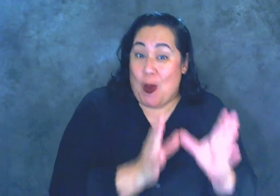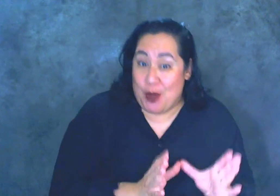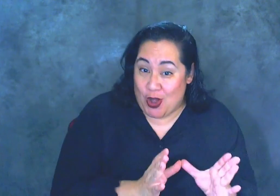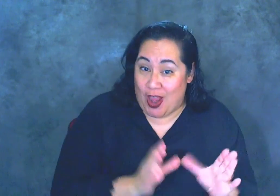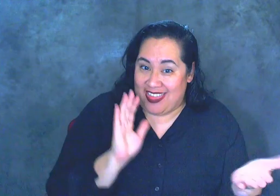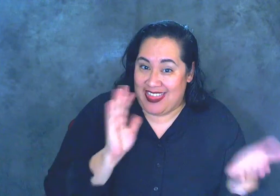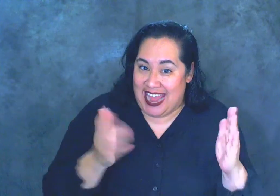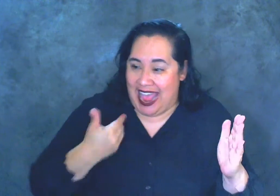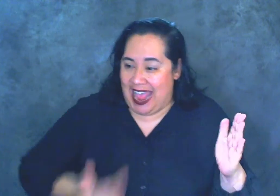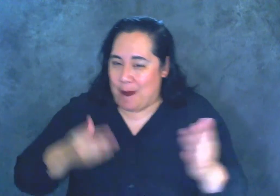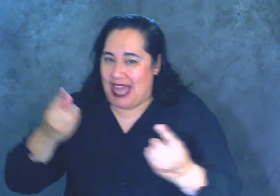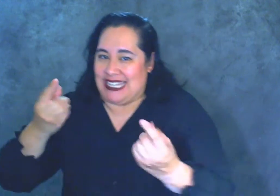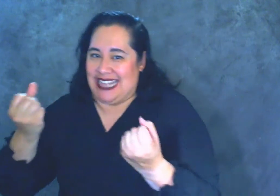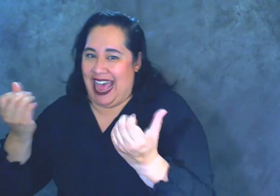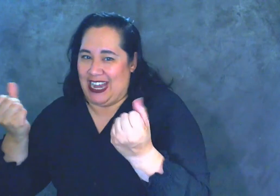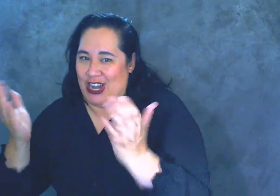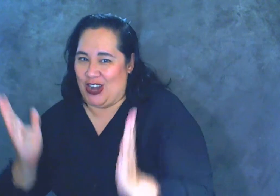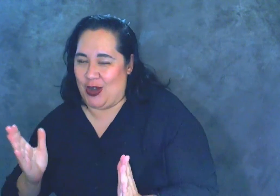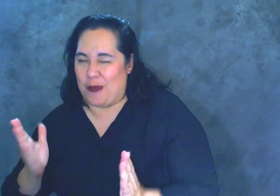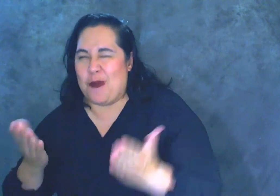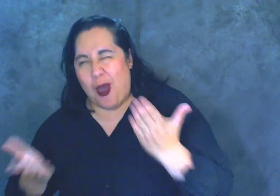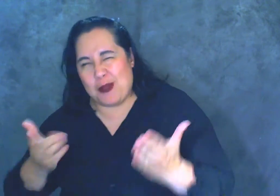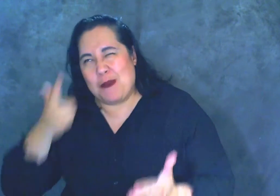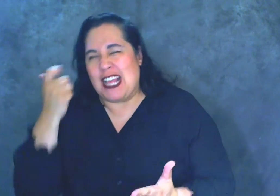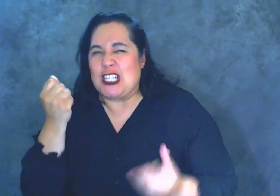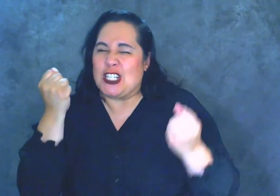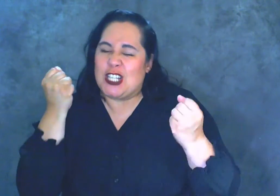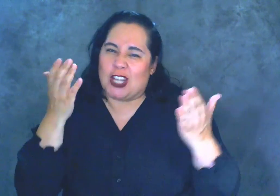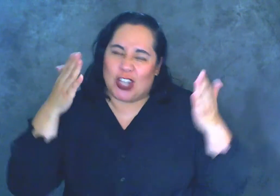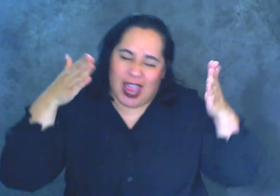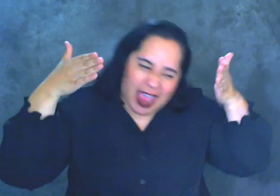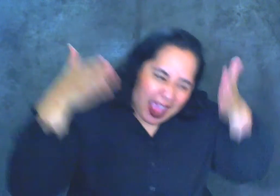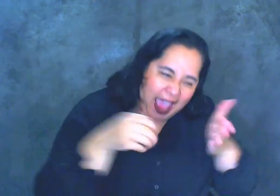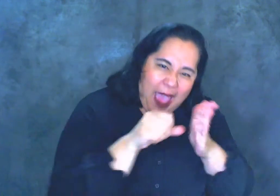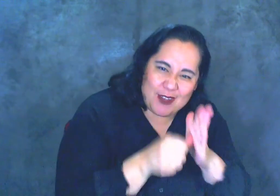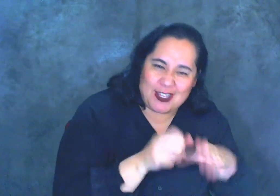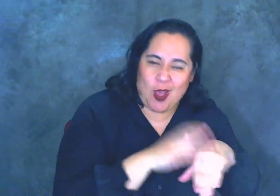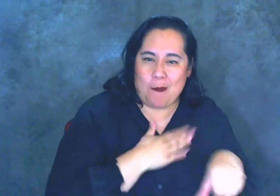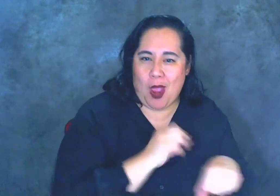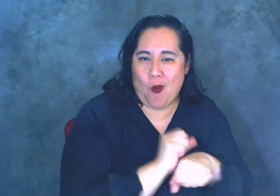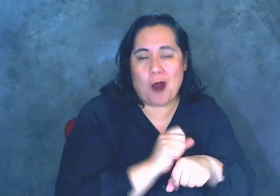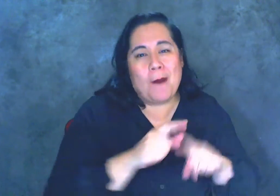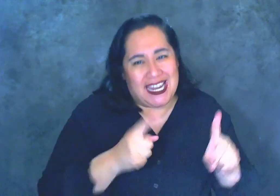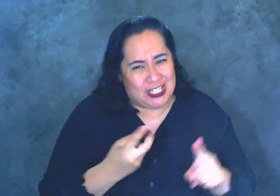a signer, probably because I put such emphasis on my work. But it is two different processes,